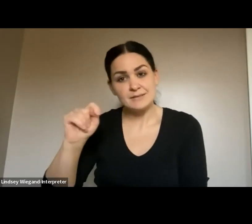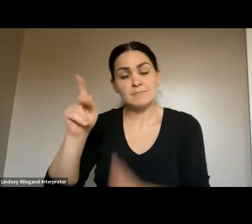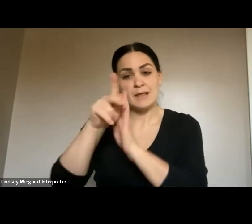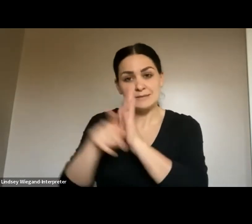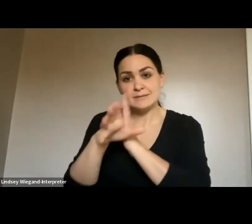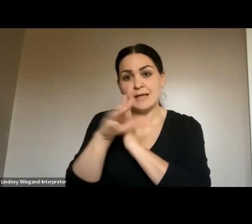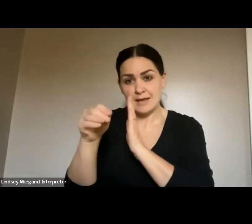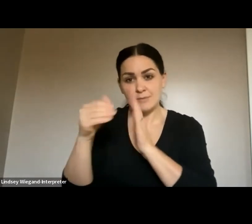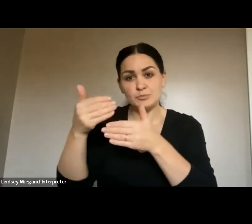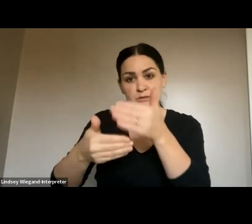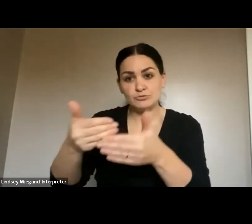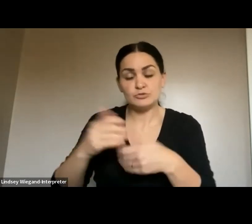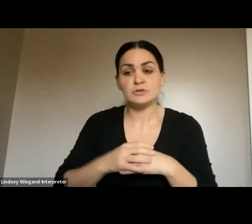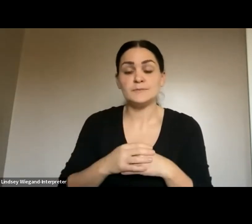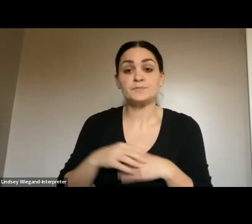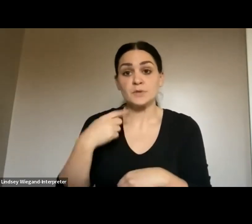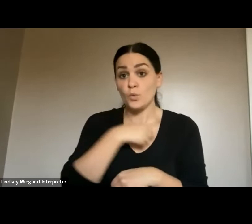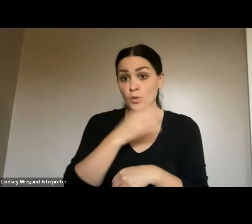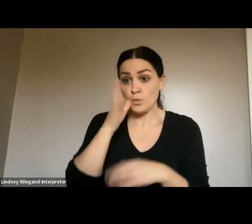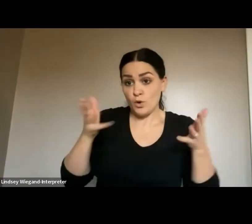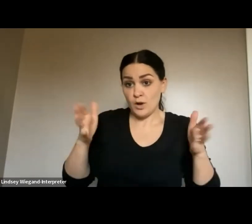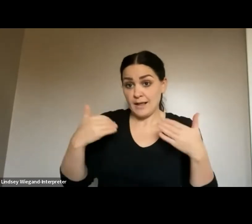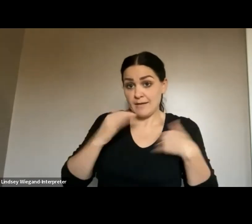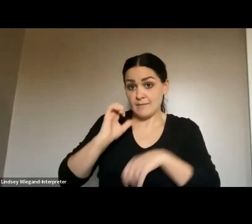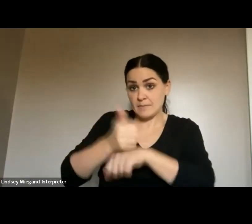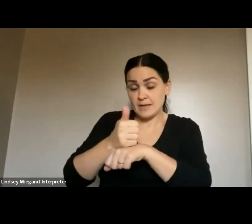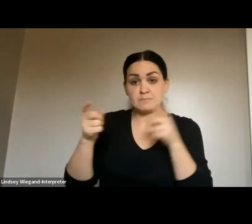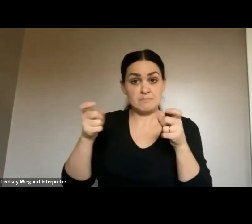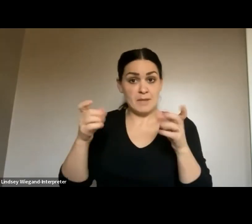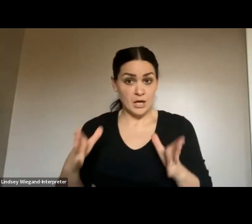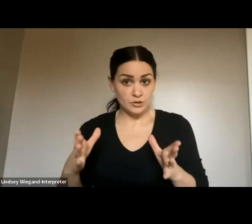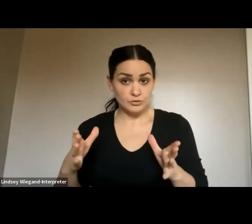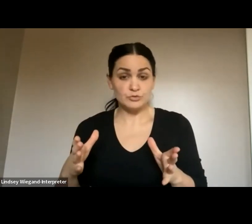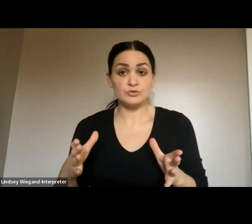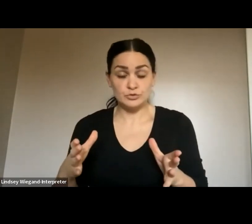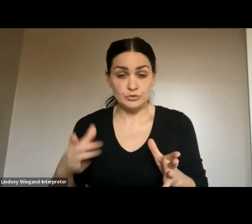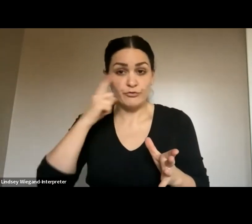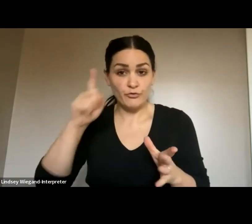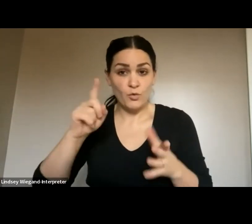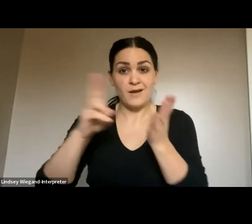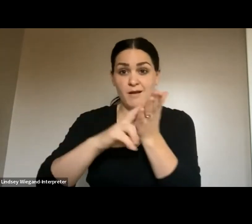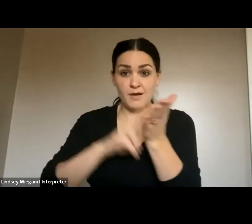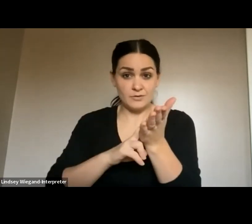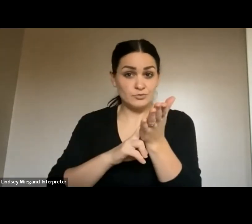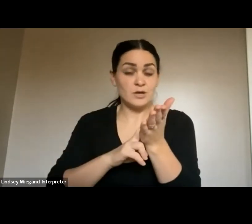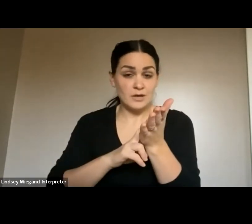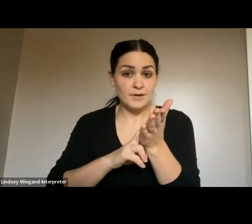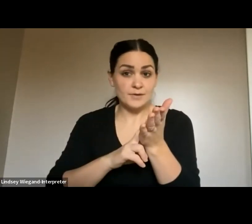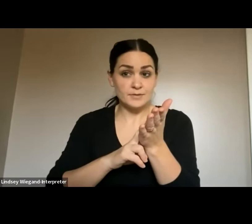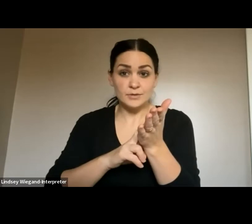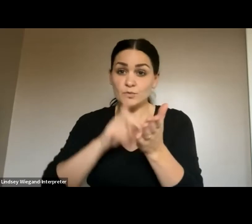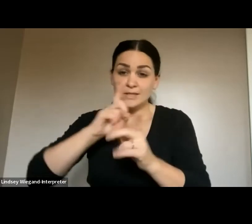We will have in place a manager of contracts who will be exclusively